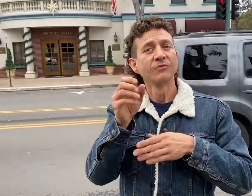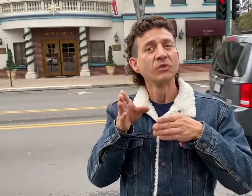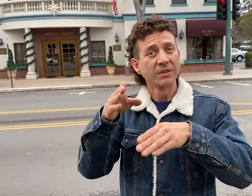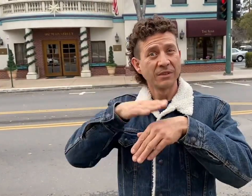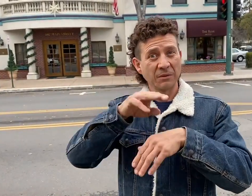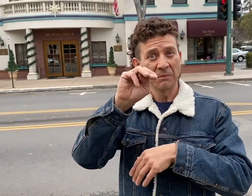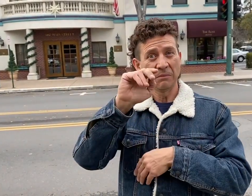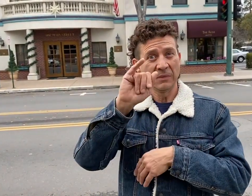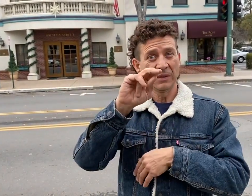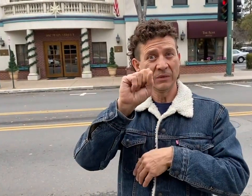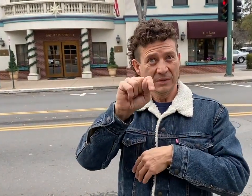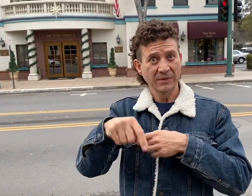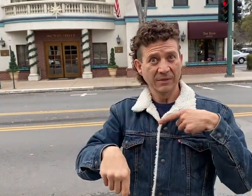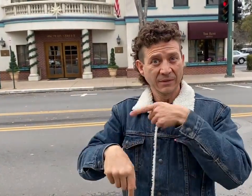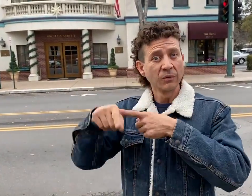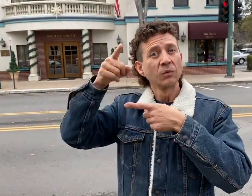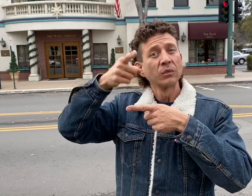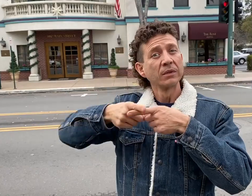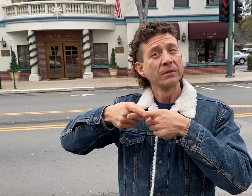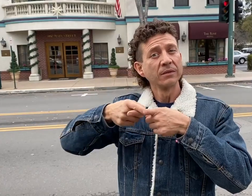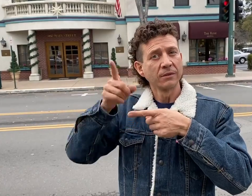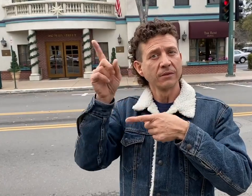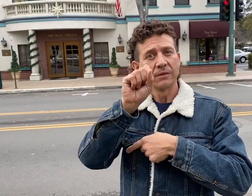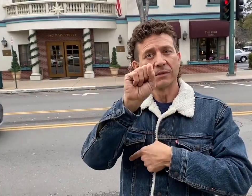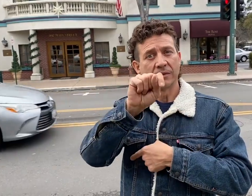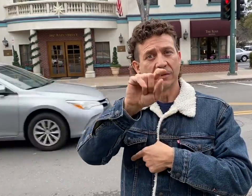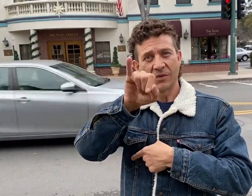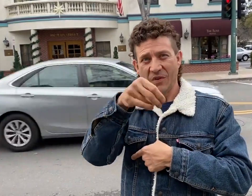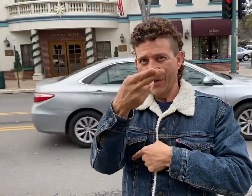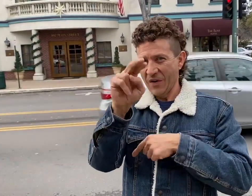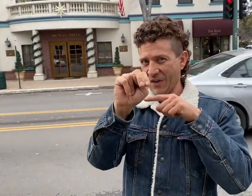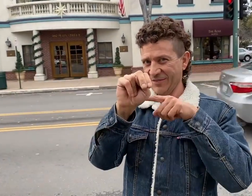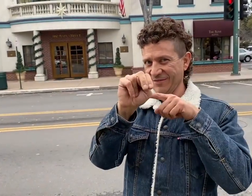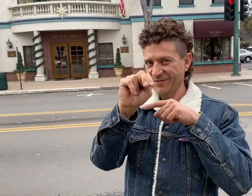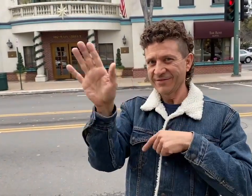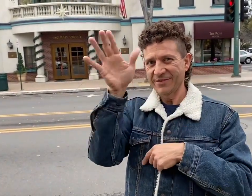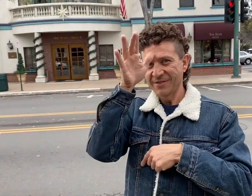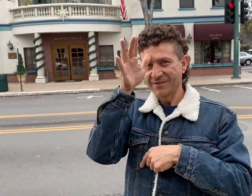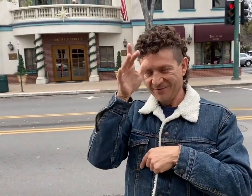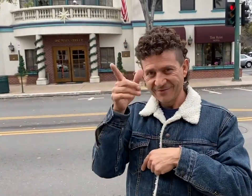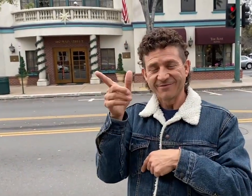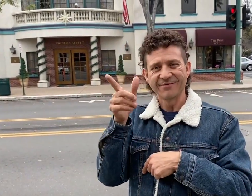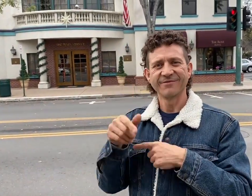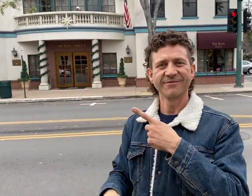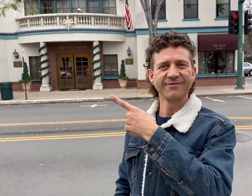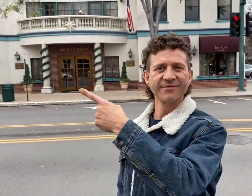Rose is located at the intersection of Main Street and St. John Street, his father.